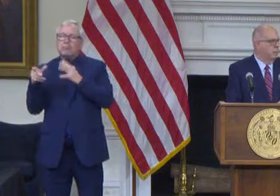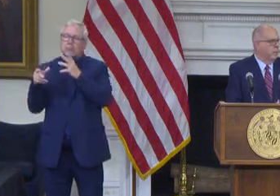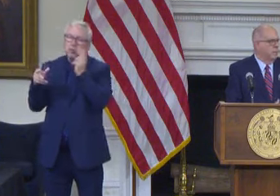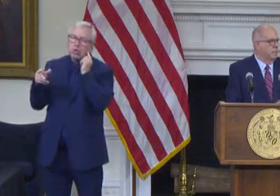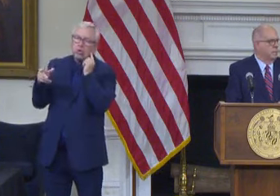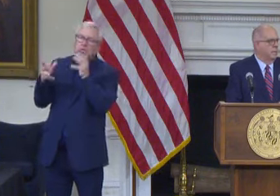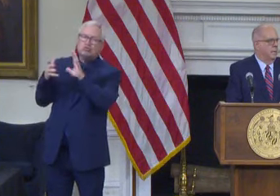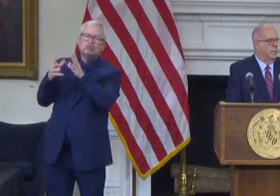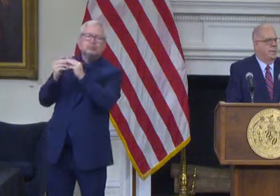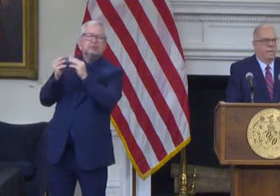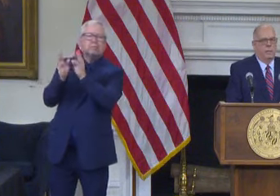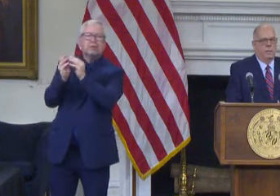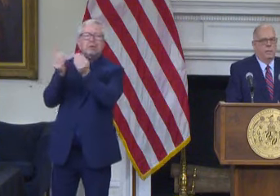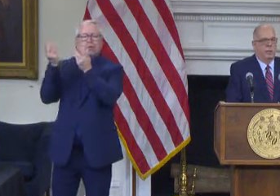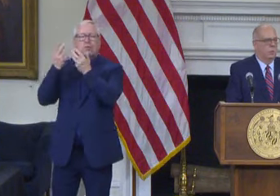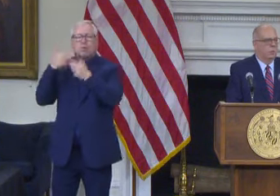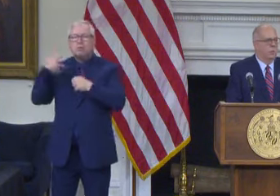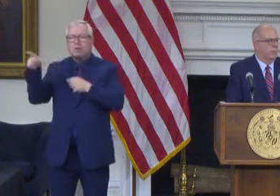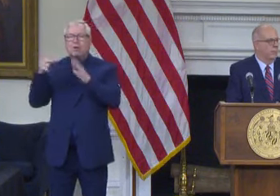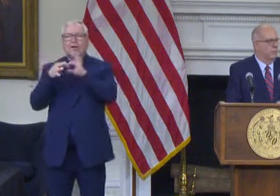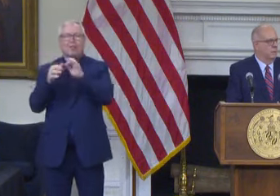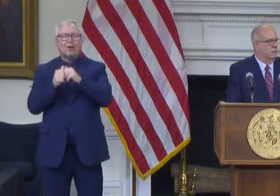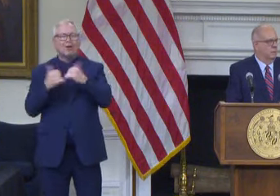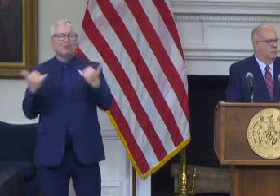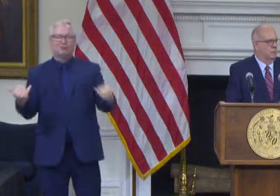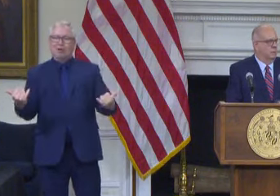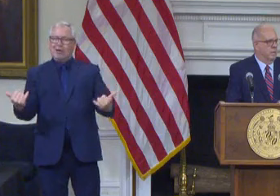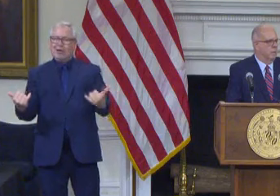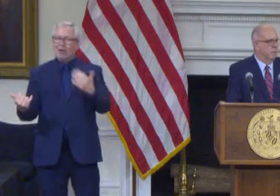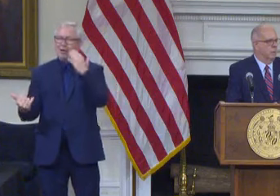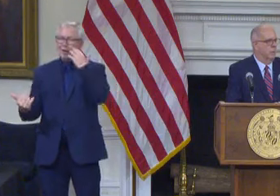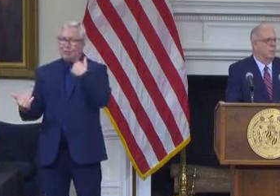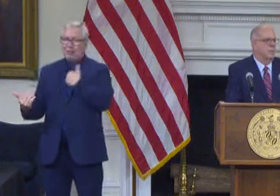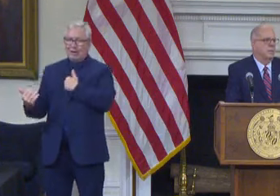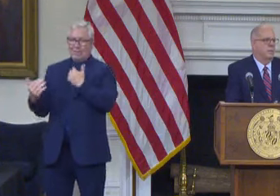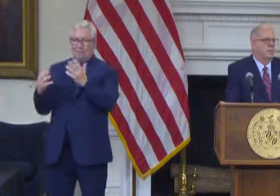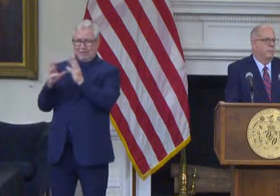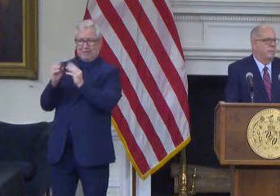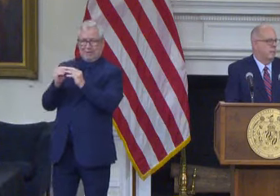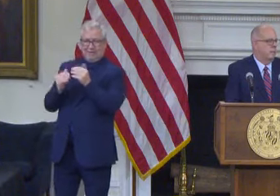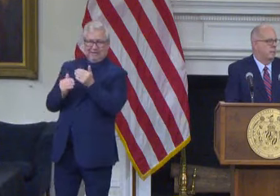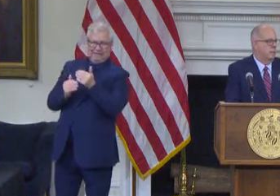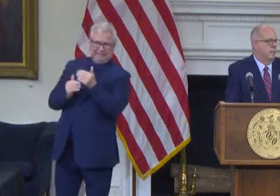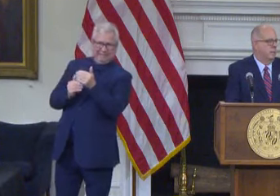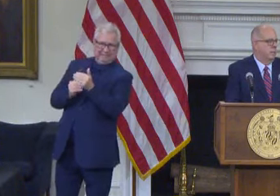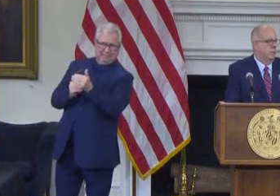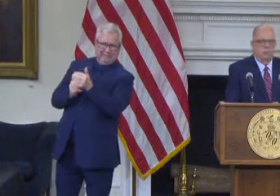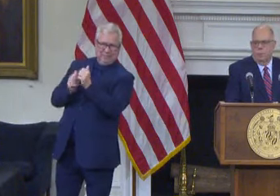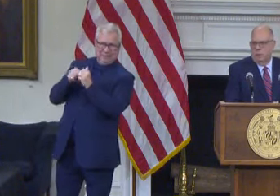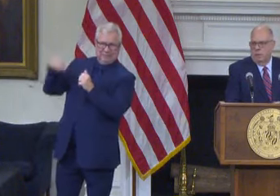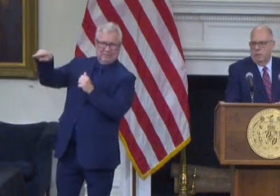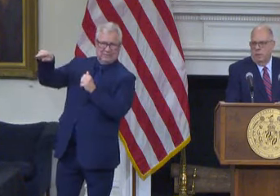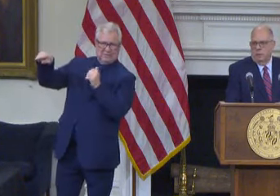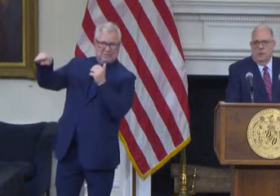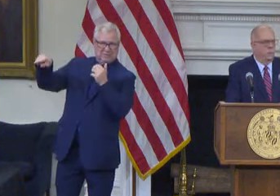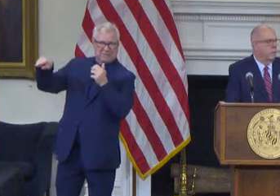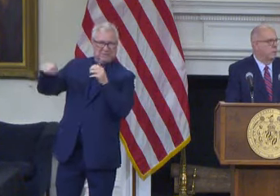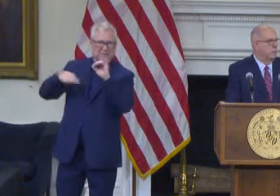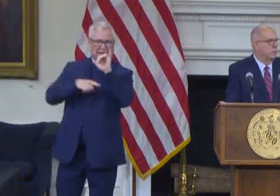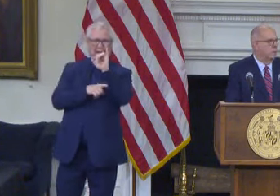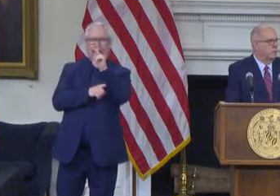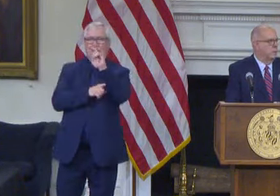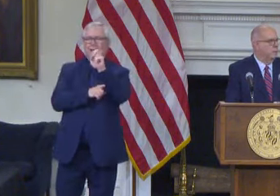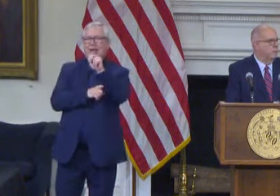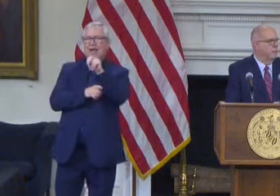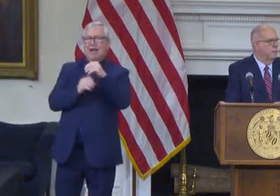said something or taken some action today I know that we're uh we have a meeting uh scheduled with uh governor-elect youngkin at some point over the next couple of